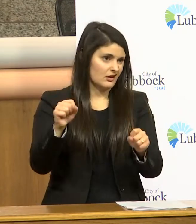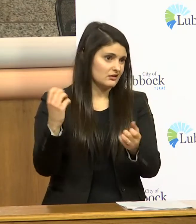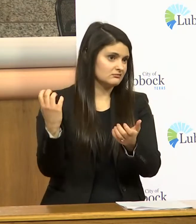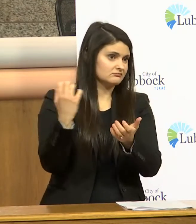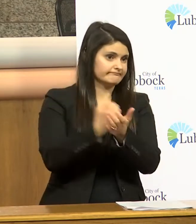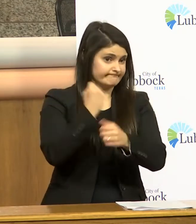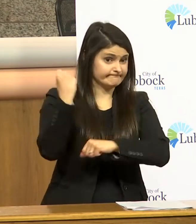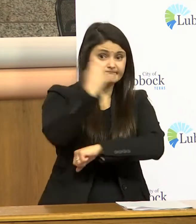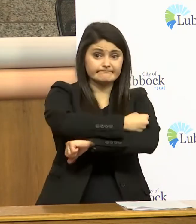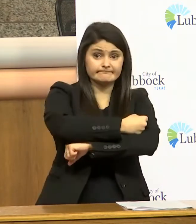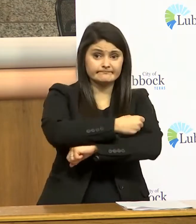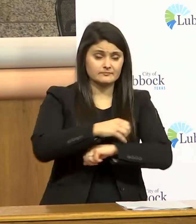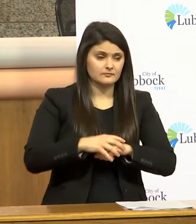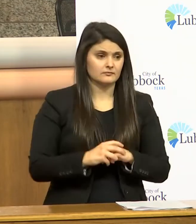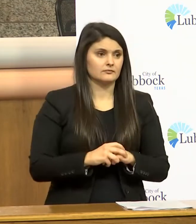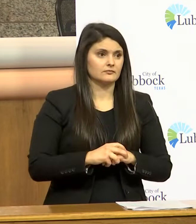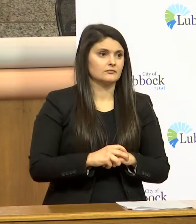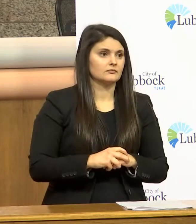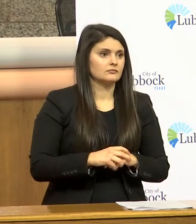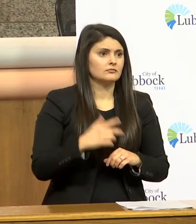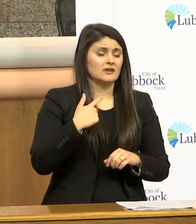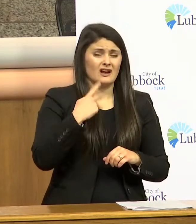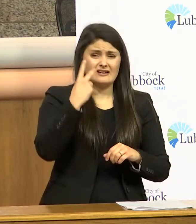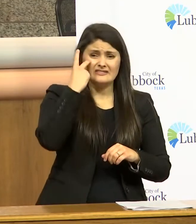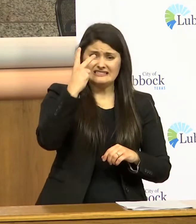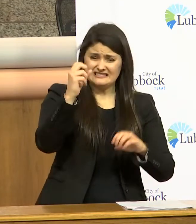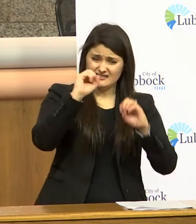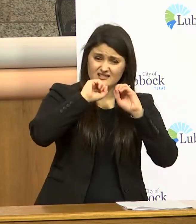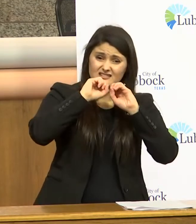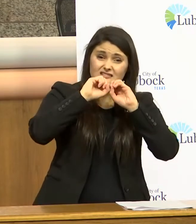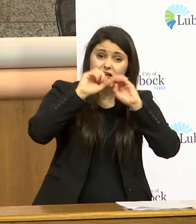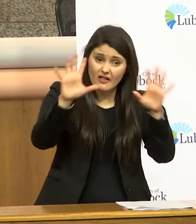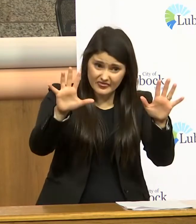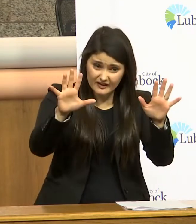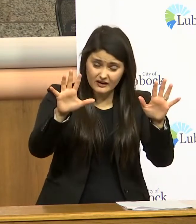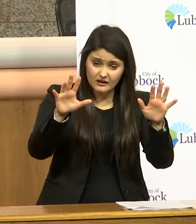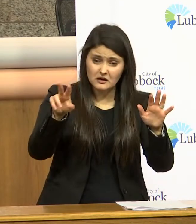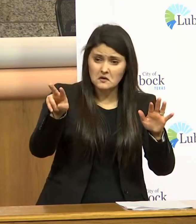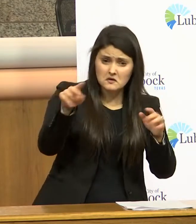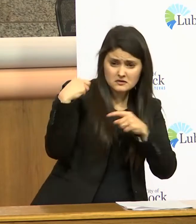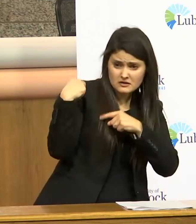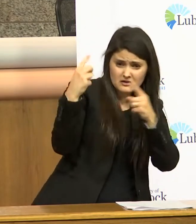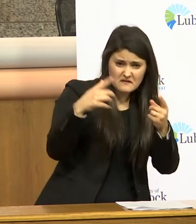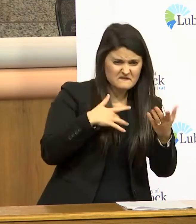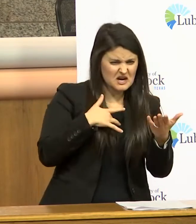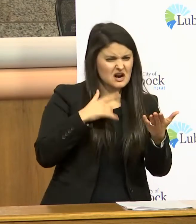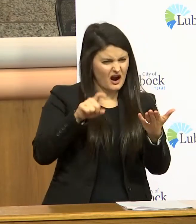i've seen nothing absolutely nothing that tells me we're ever going to get to that point